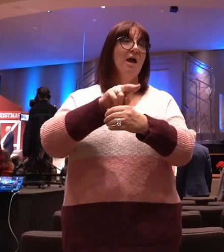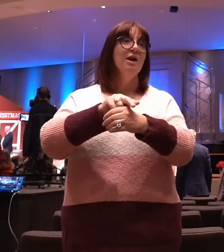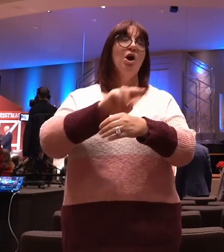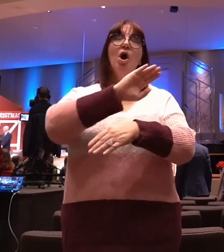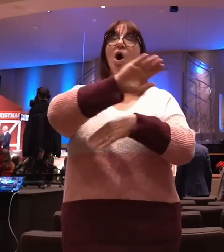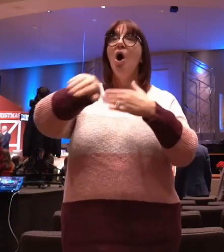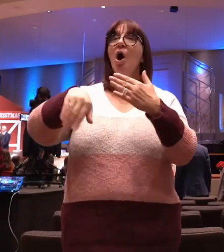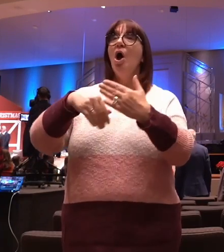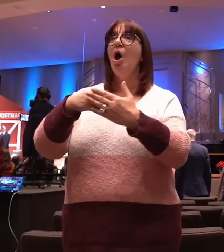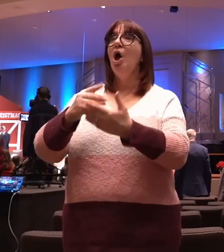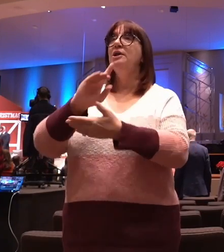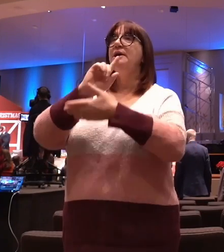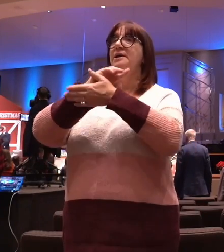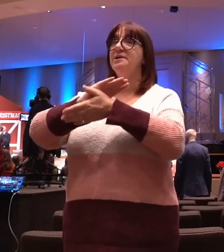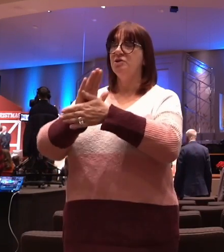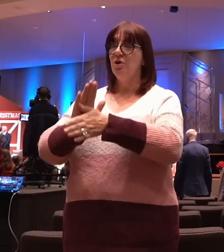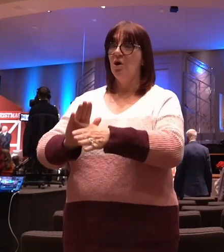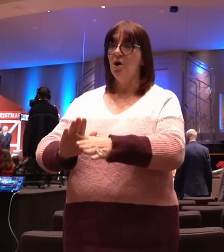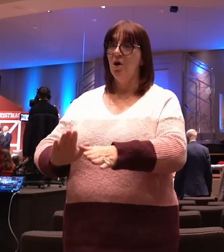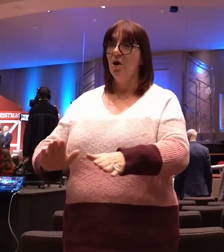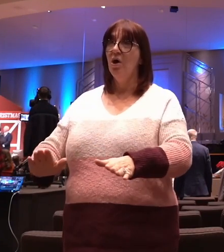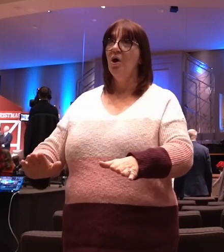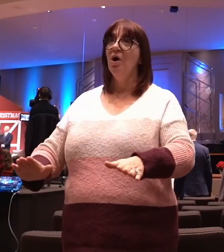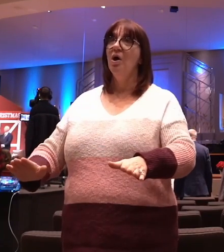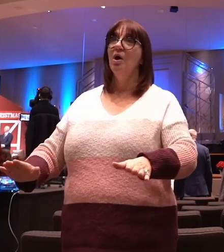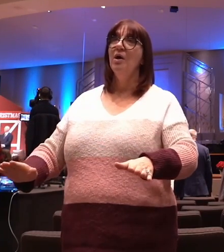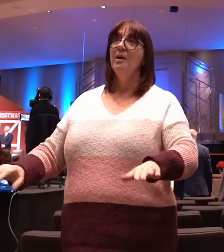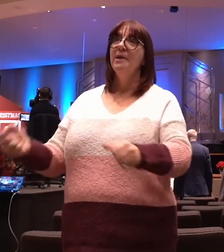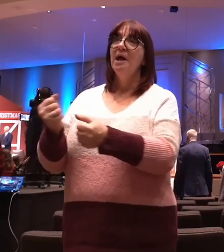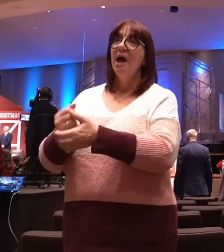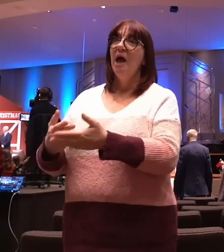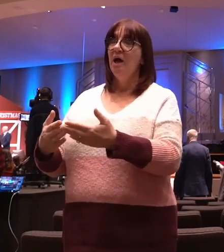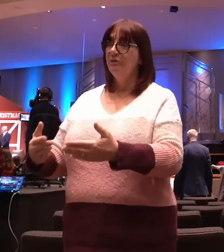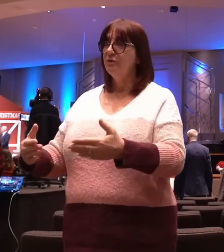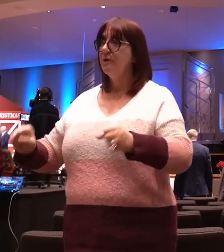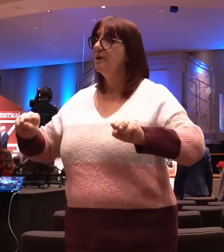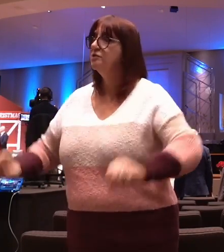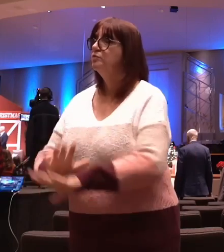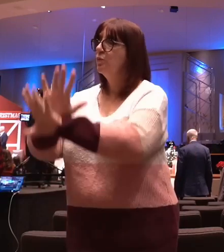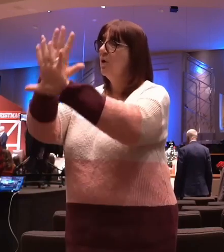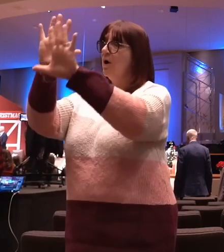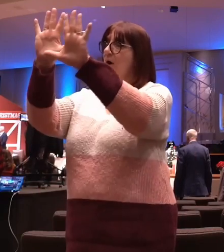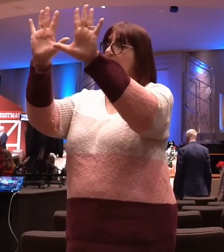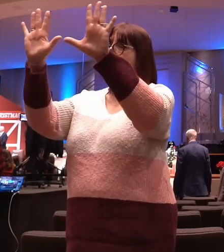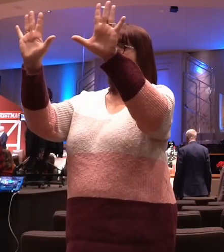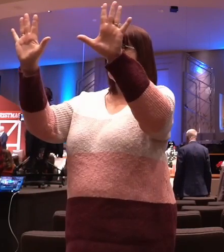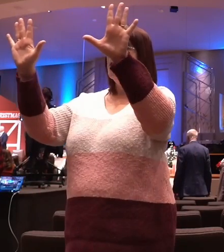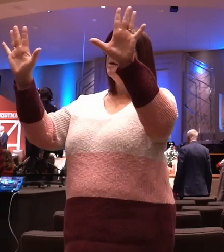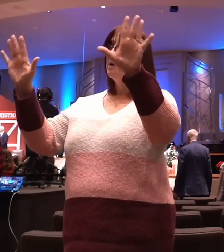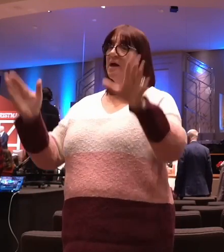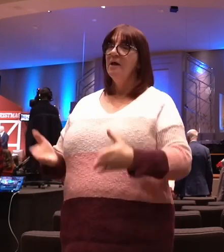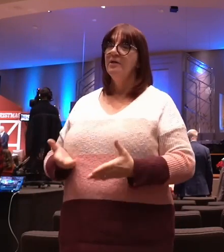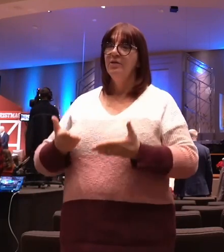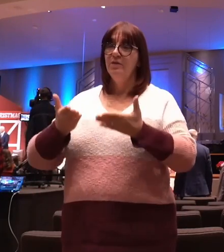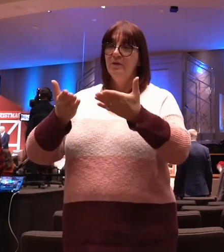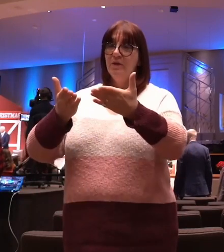all is calm, all is bright. Round